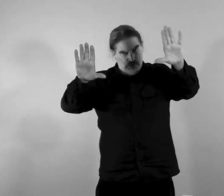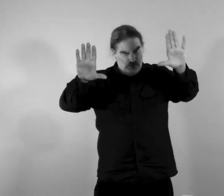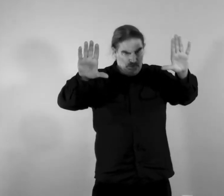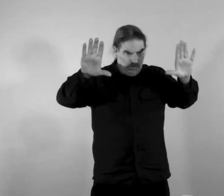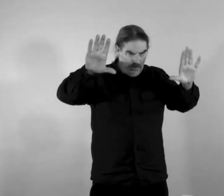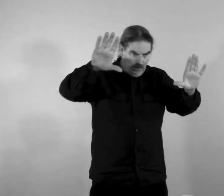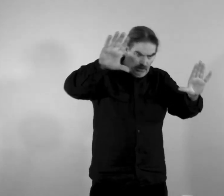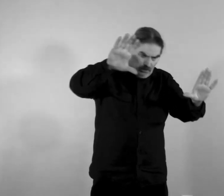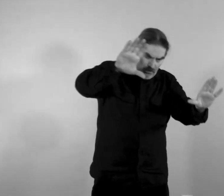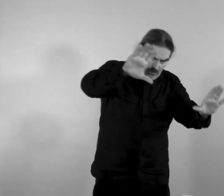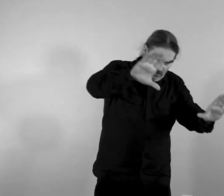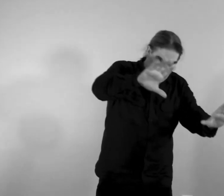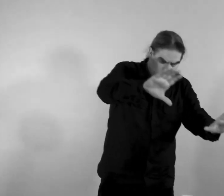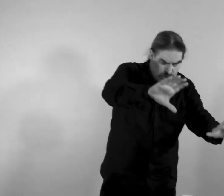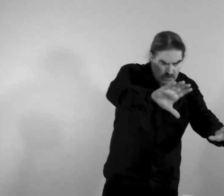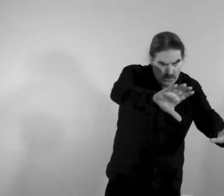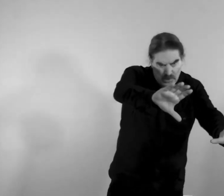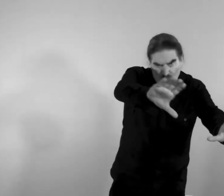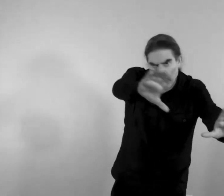Cause. Inside. That picture.